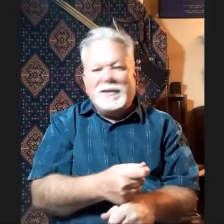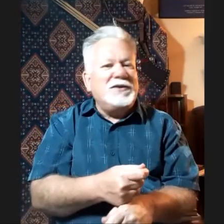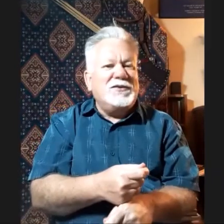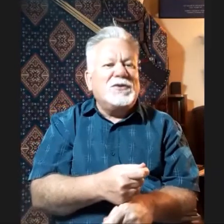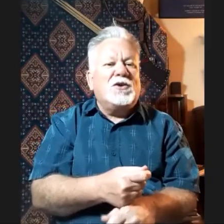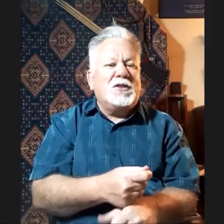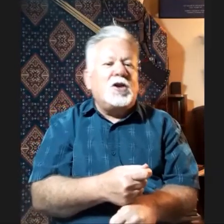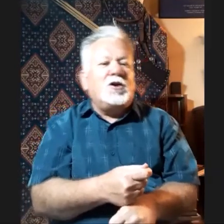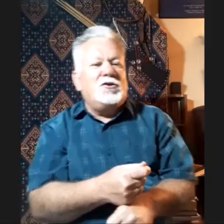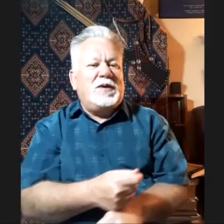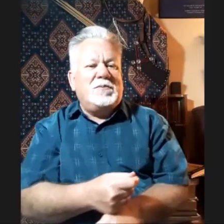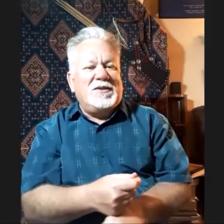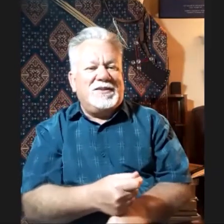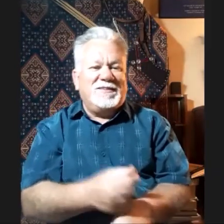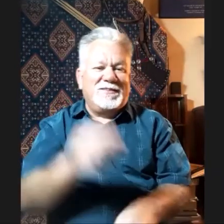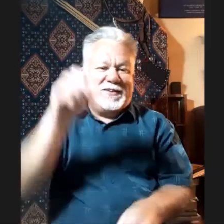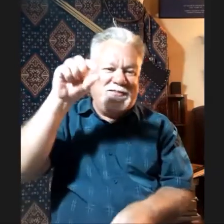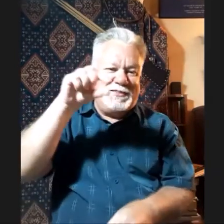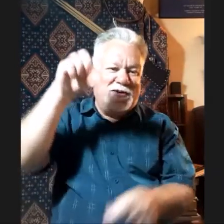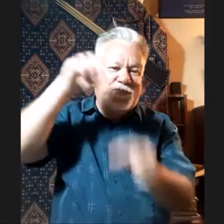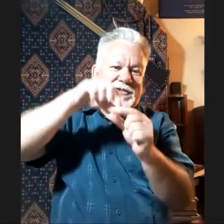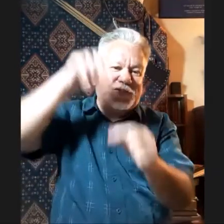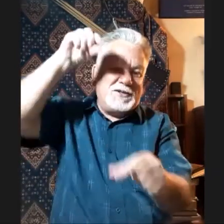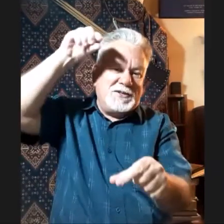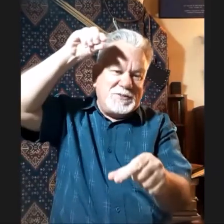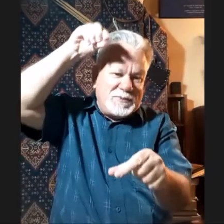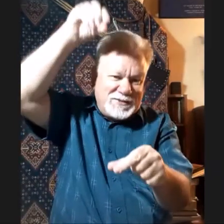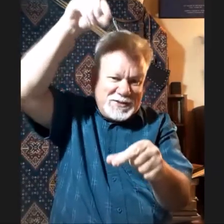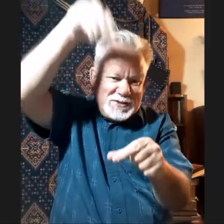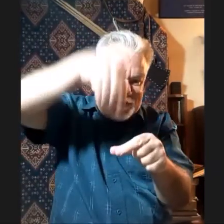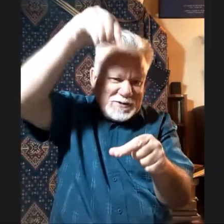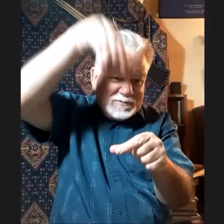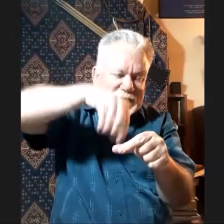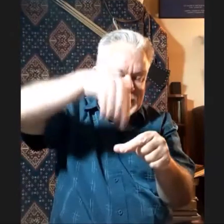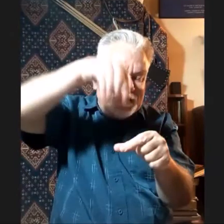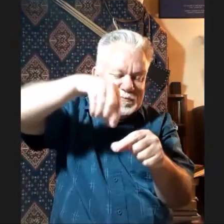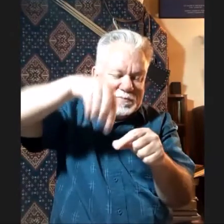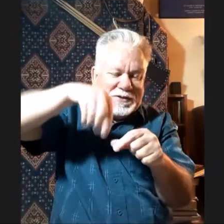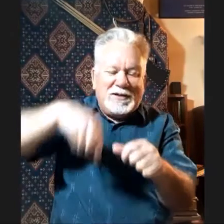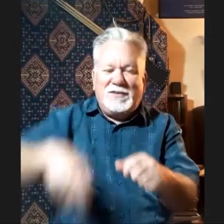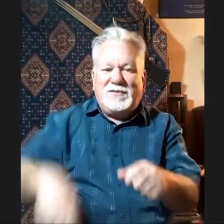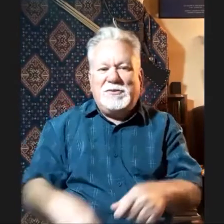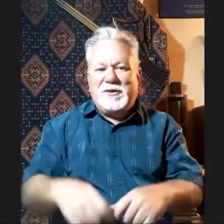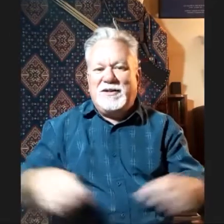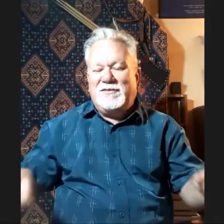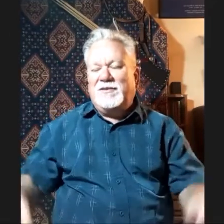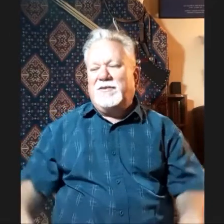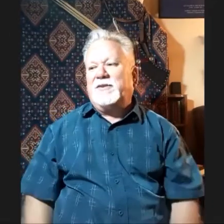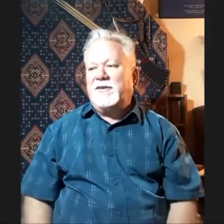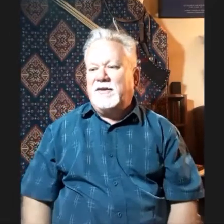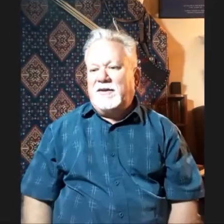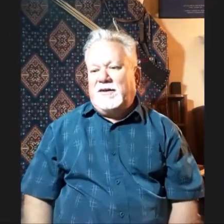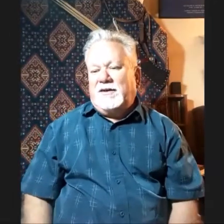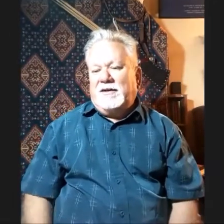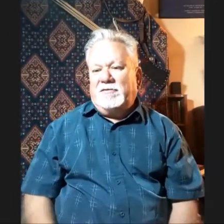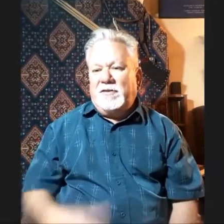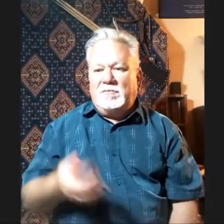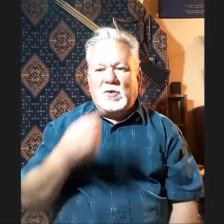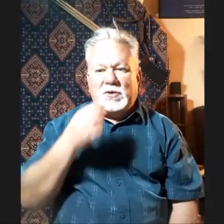used to call it clothes peg method, it's like the old fashioned clothes pegs that you pin clothes onto a clothesline with. For the modern